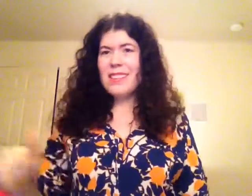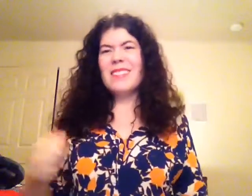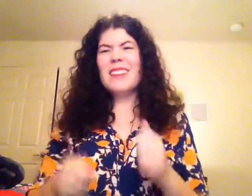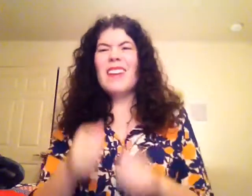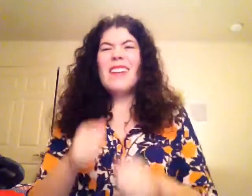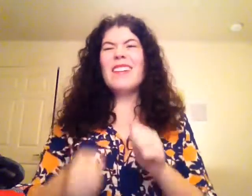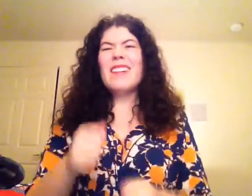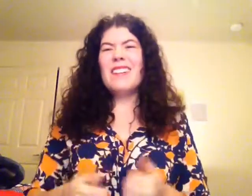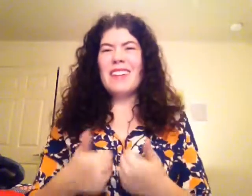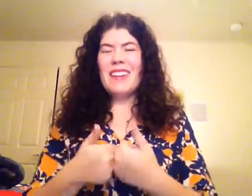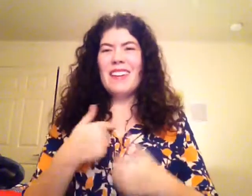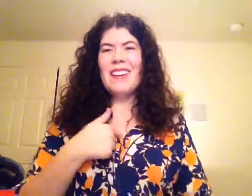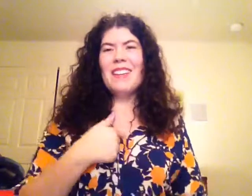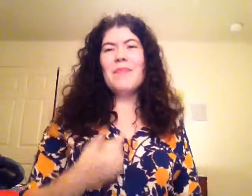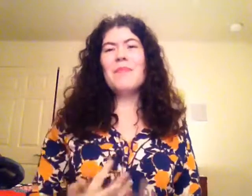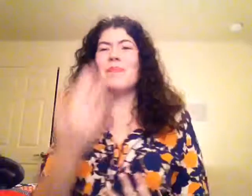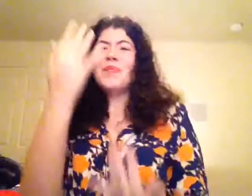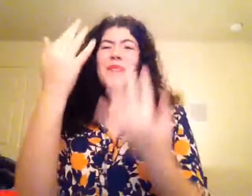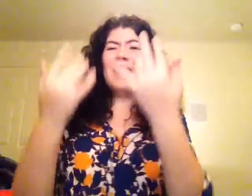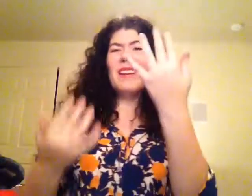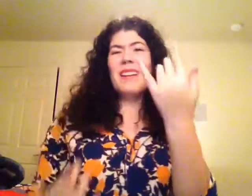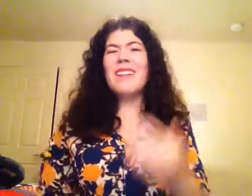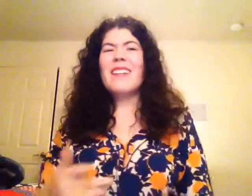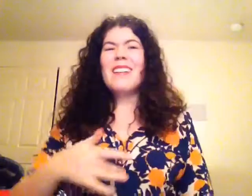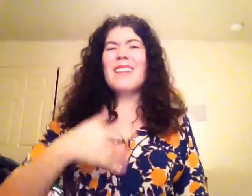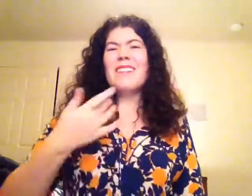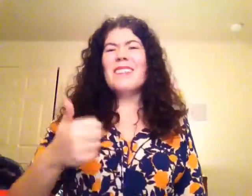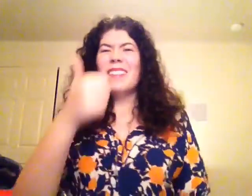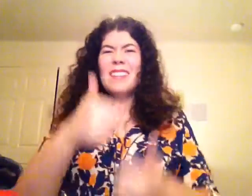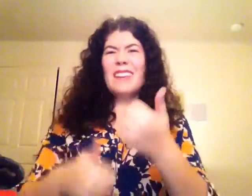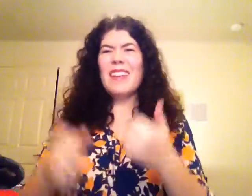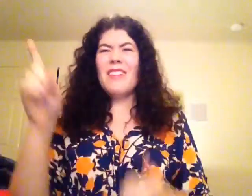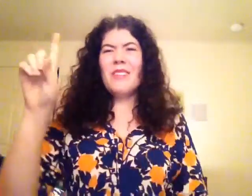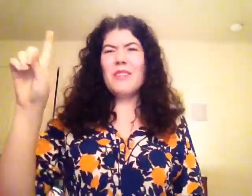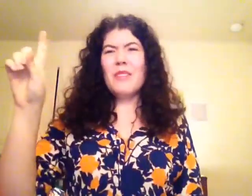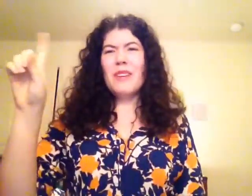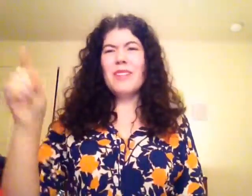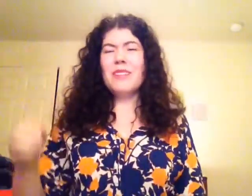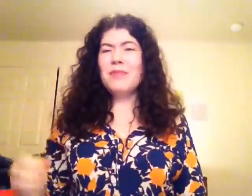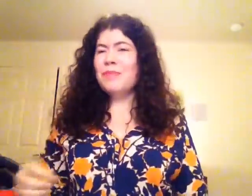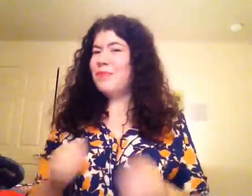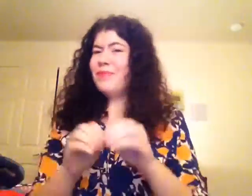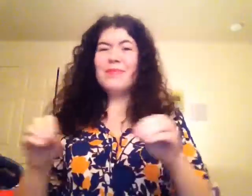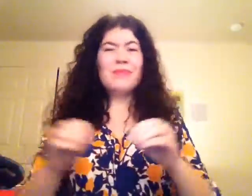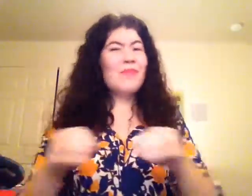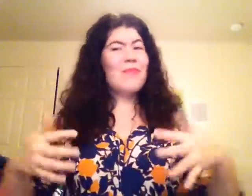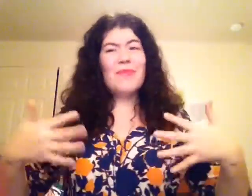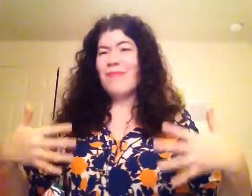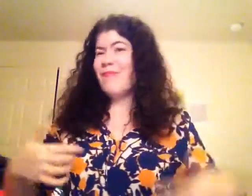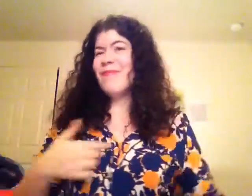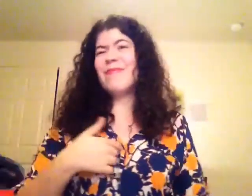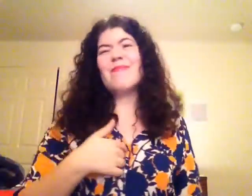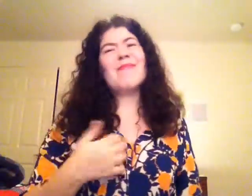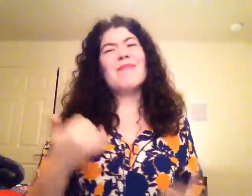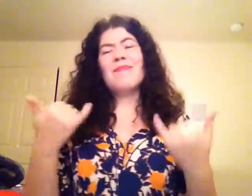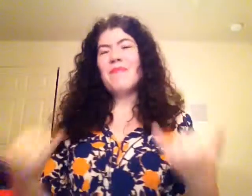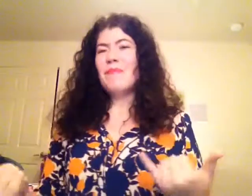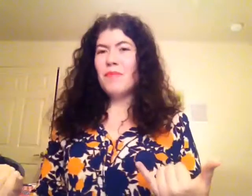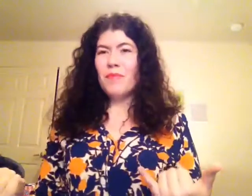a snare I hurt my arm, I'm fine I feel it everywhere Nothing scares me anymore